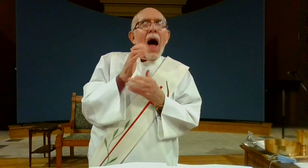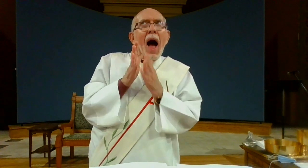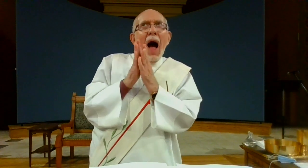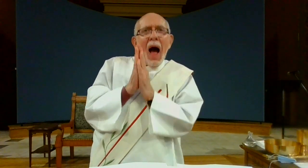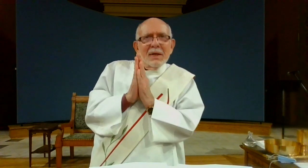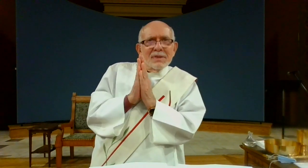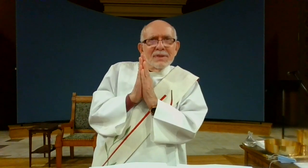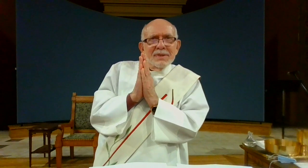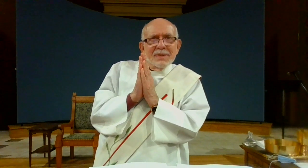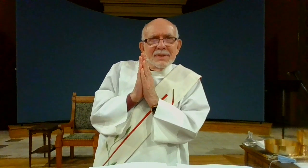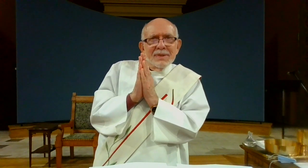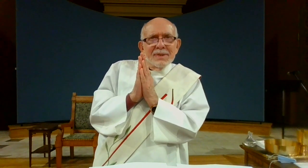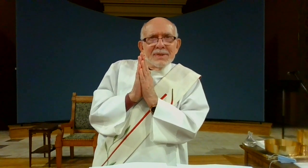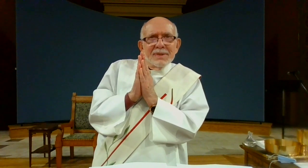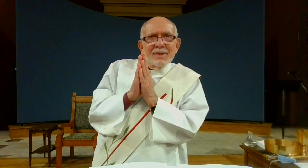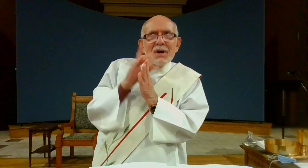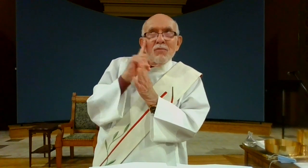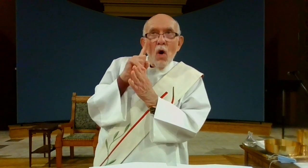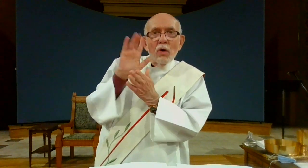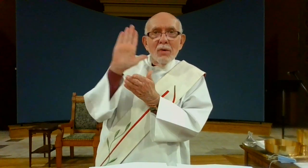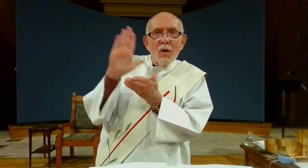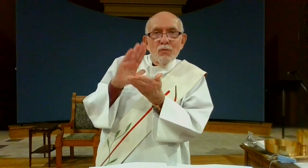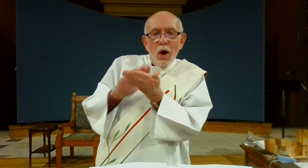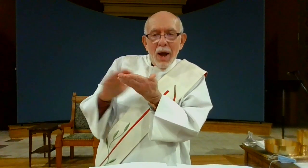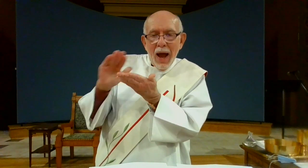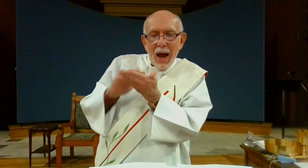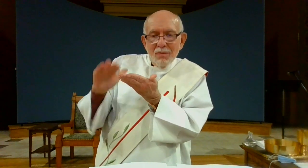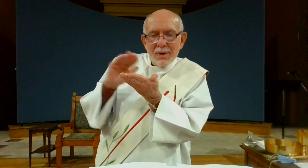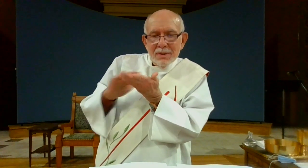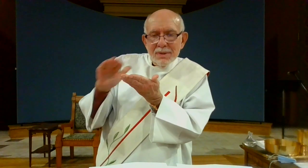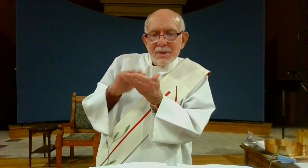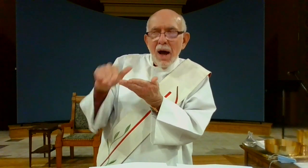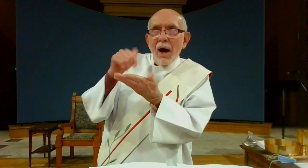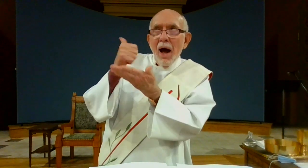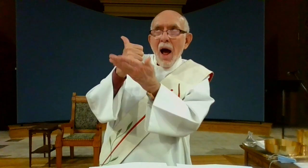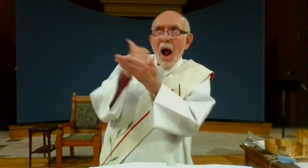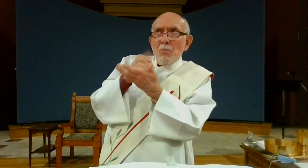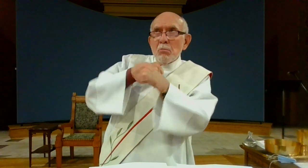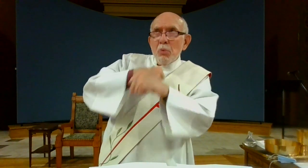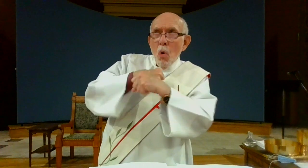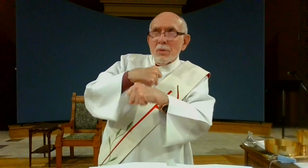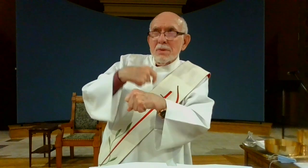every day inside us we can ask for god's love